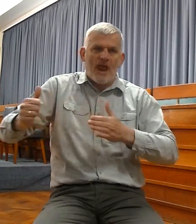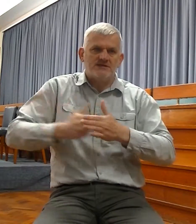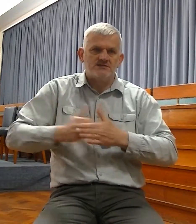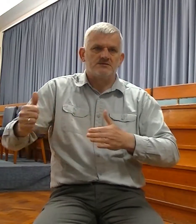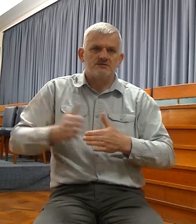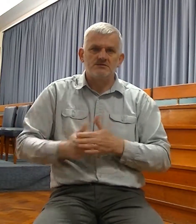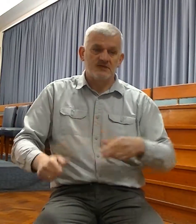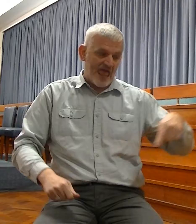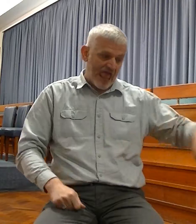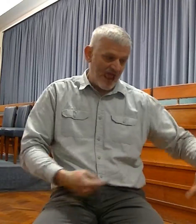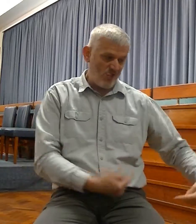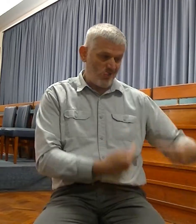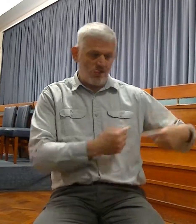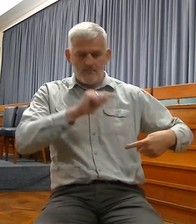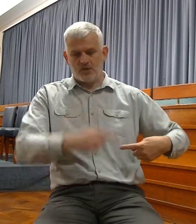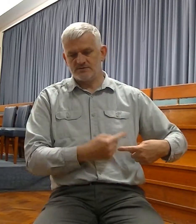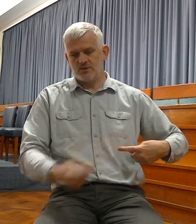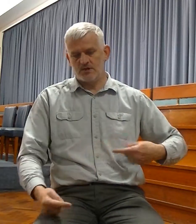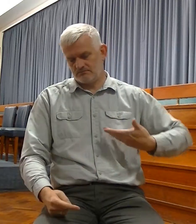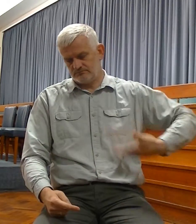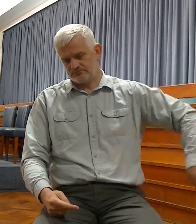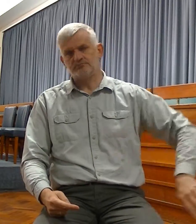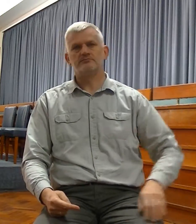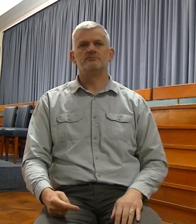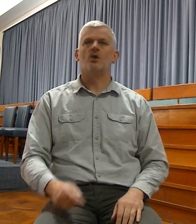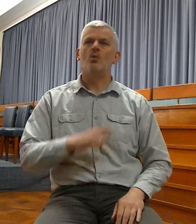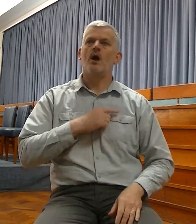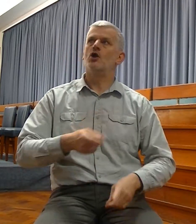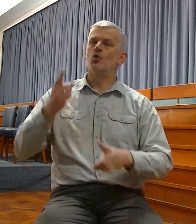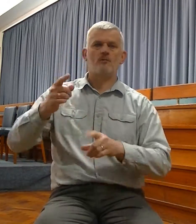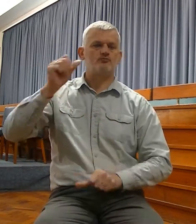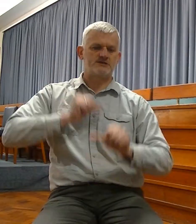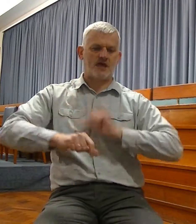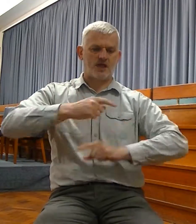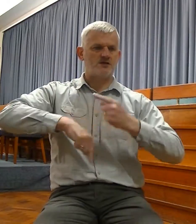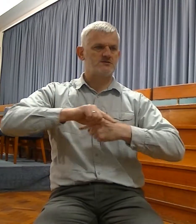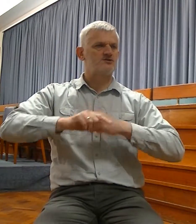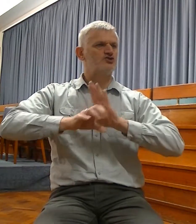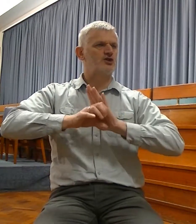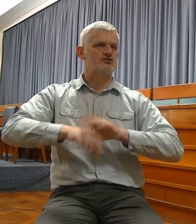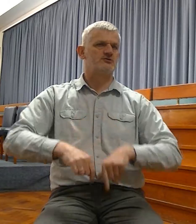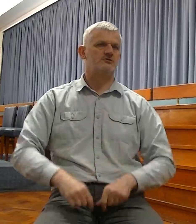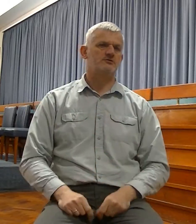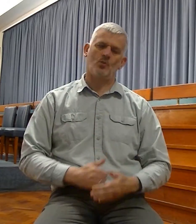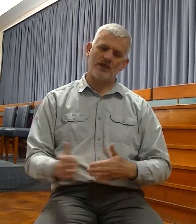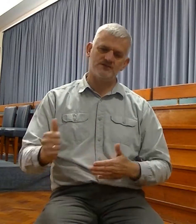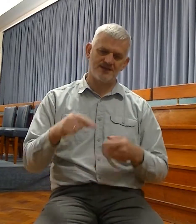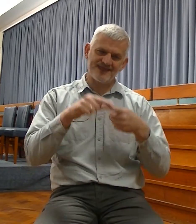in which Zion will be protected and the prophecy will be fulfilled. Now go on to verse 9. And it's perfectly obvious